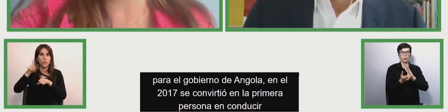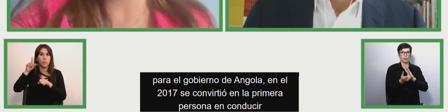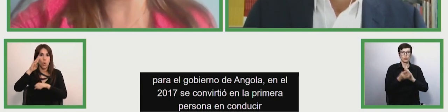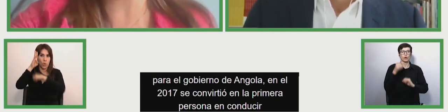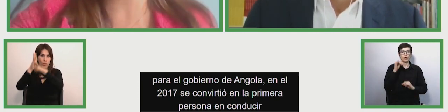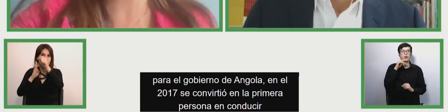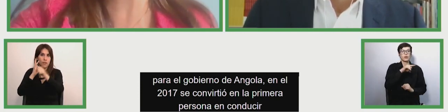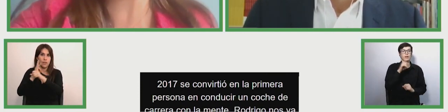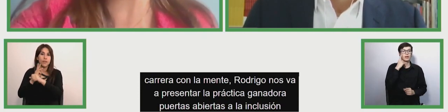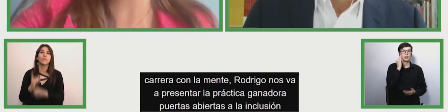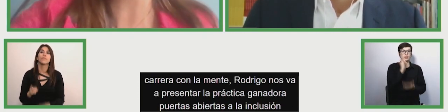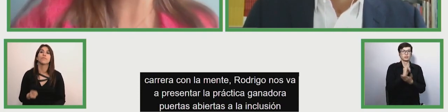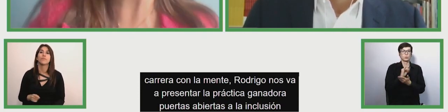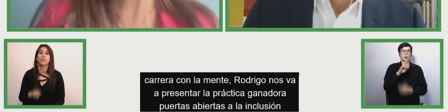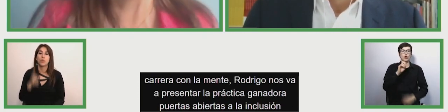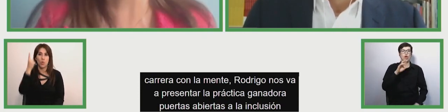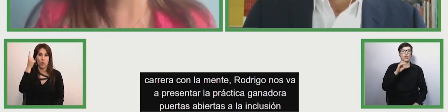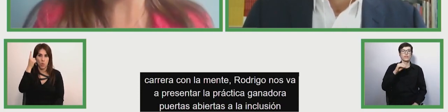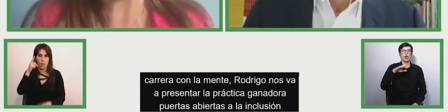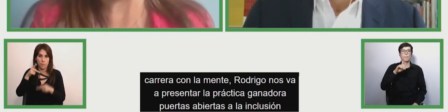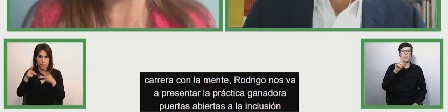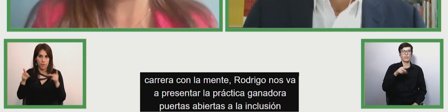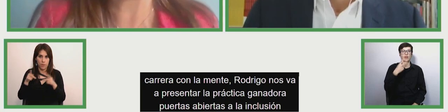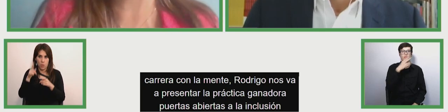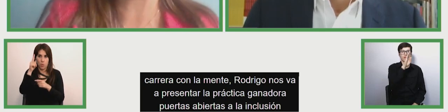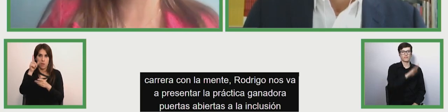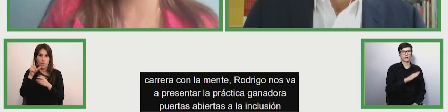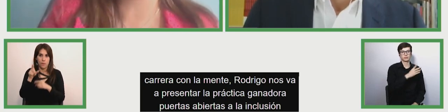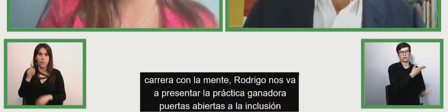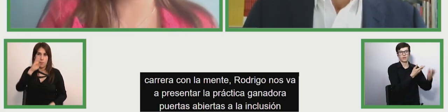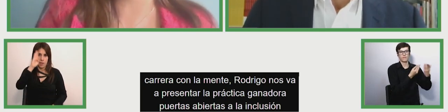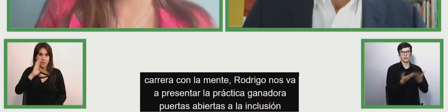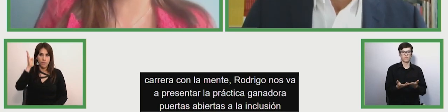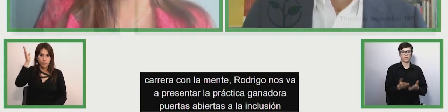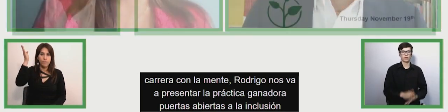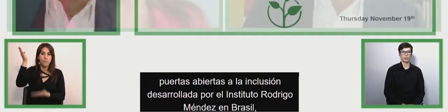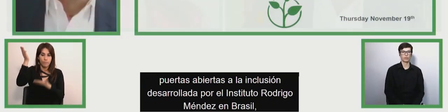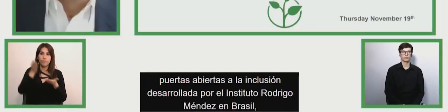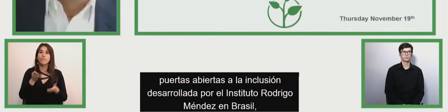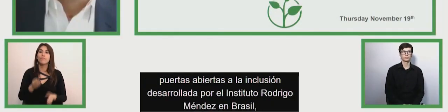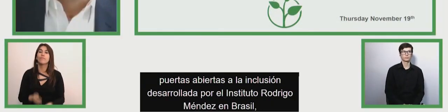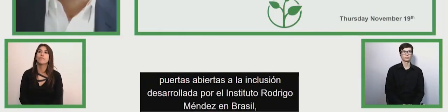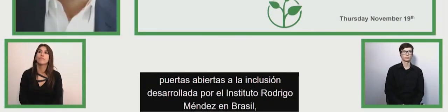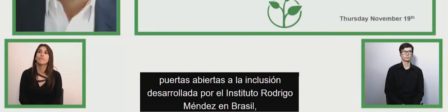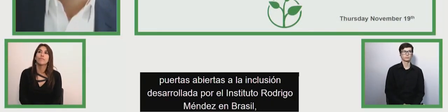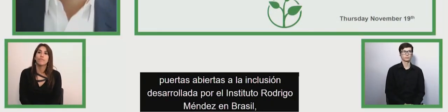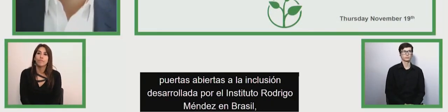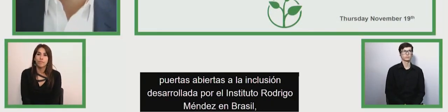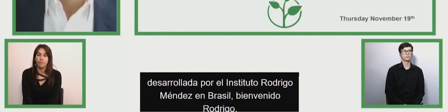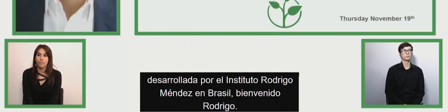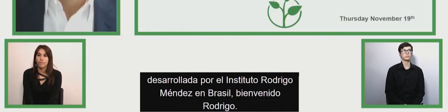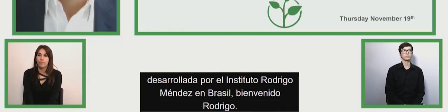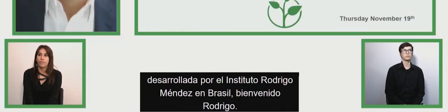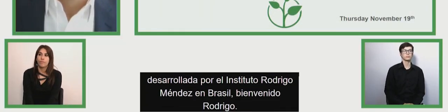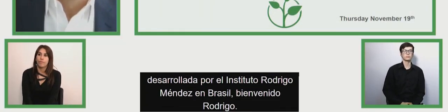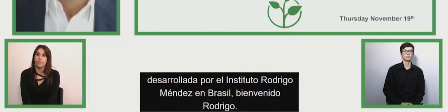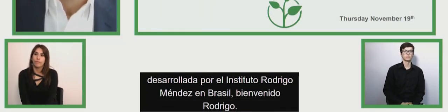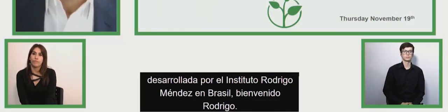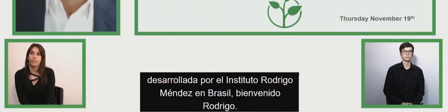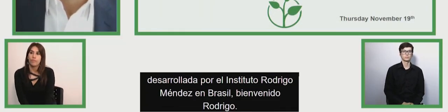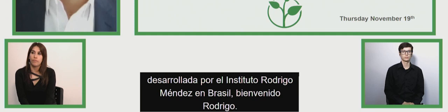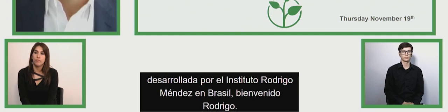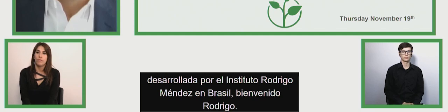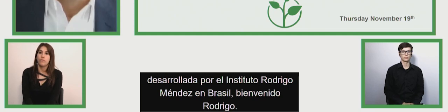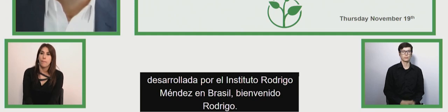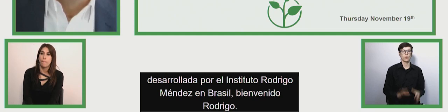driving a race course a race car with his mind rodrigo he's been the the winning entry open doors for